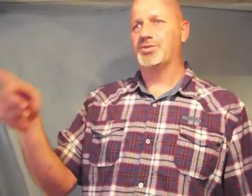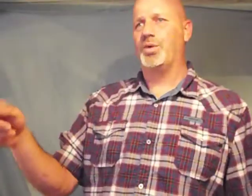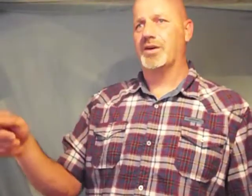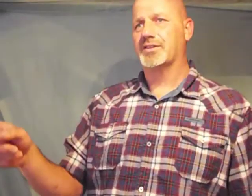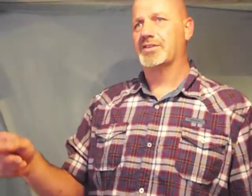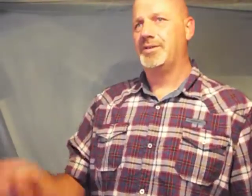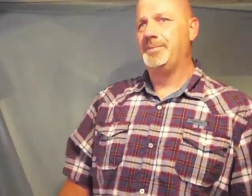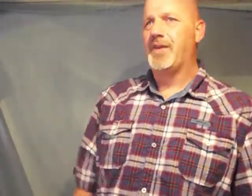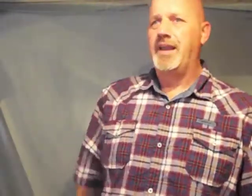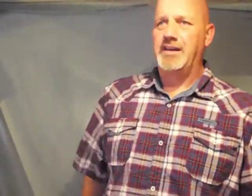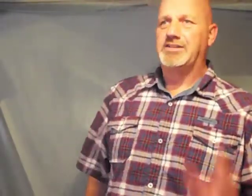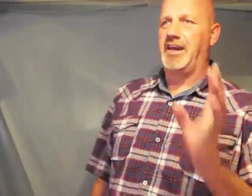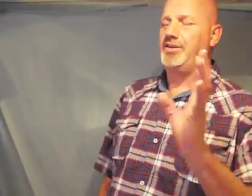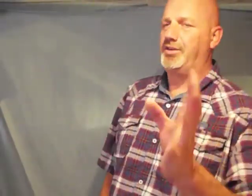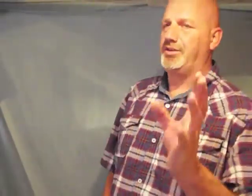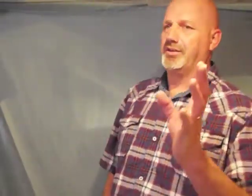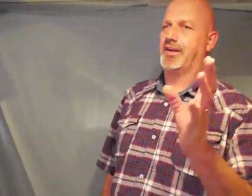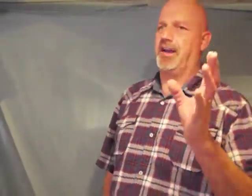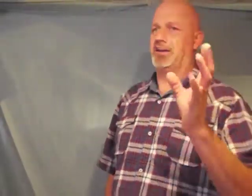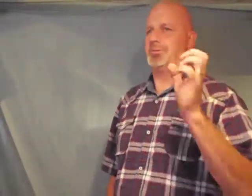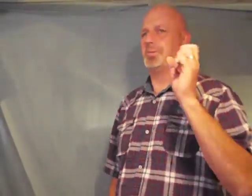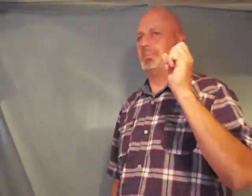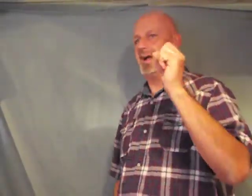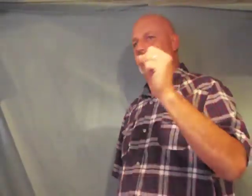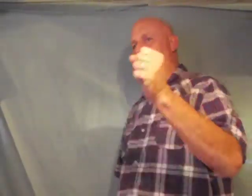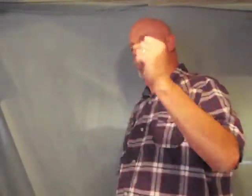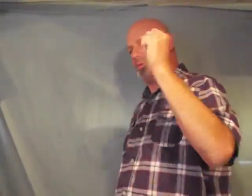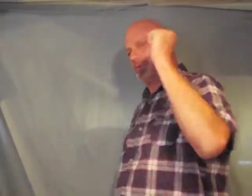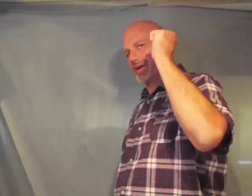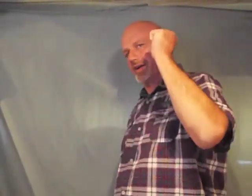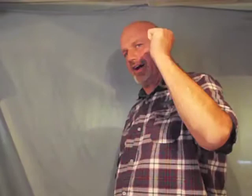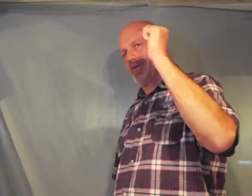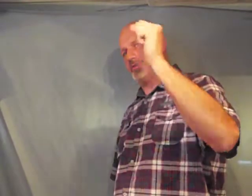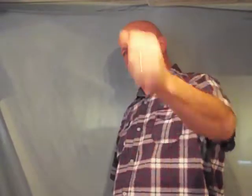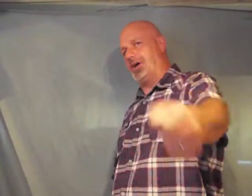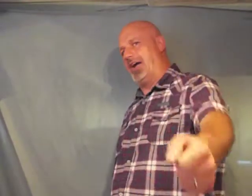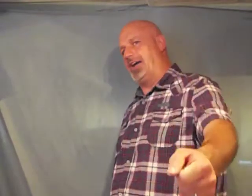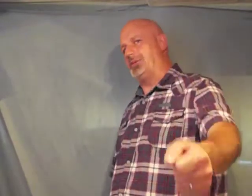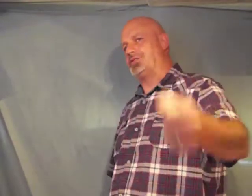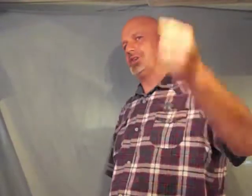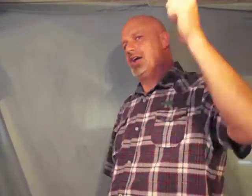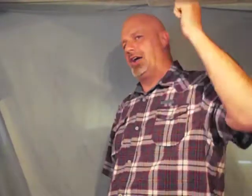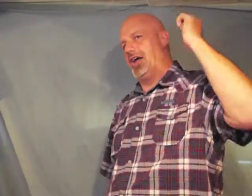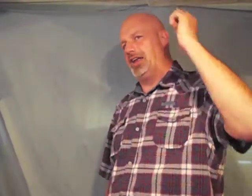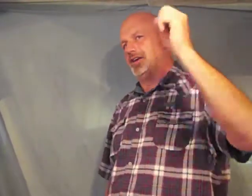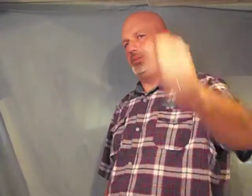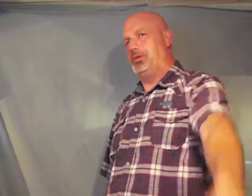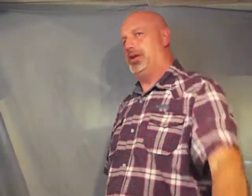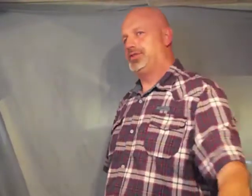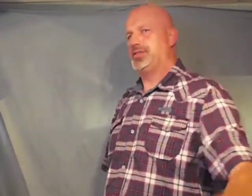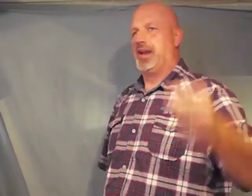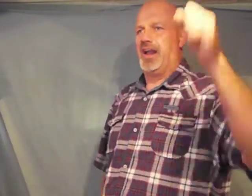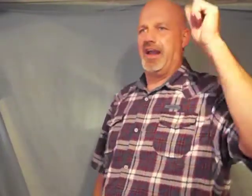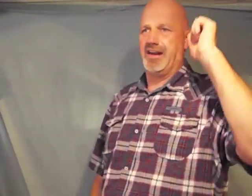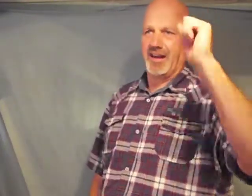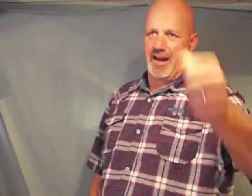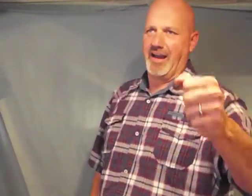works Satan you and your kingdom are bound by the word of God from our animals and their abuse and neglect